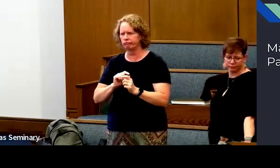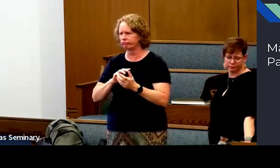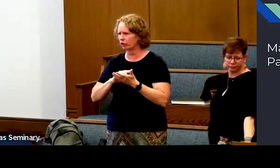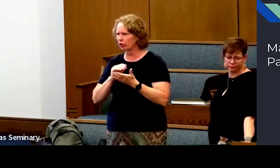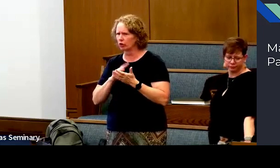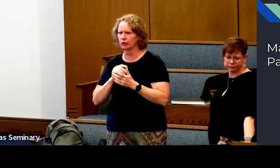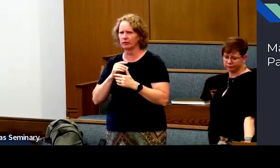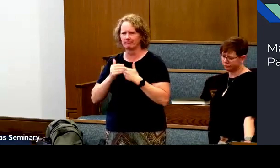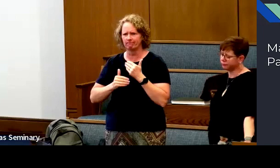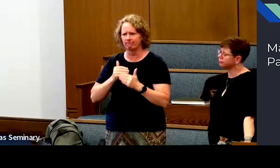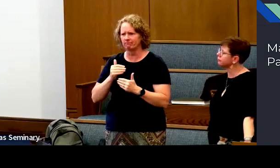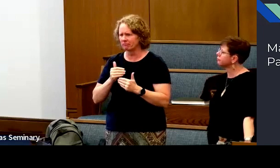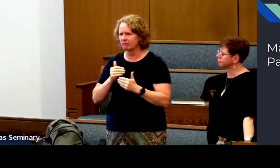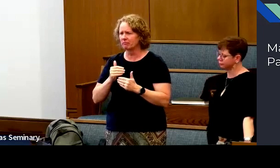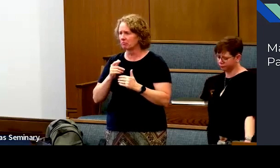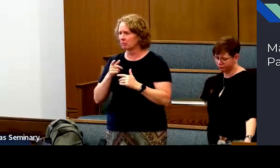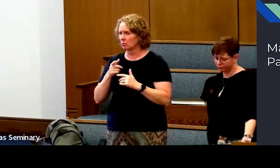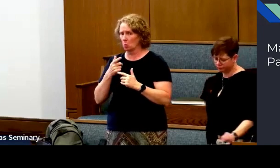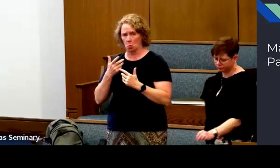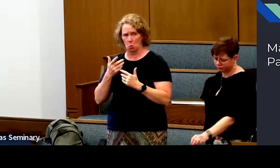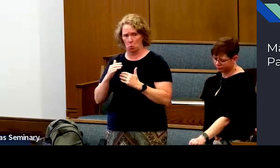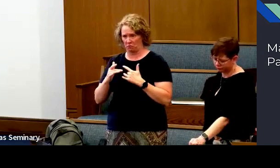Feeling that strong support. Learning.